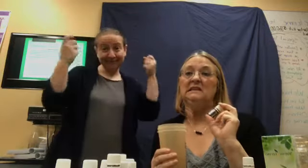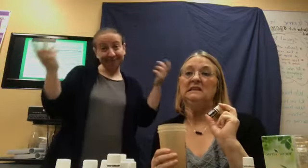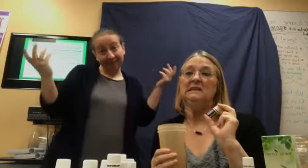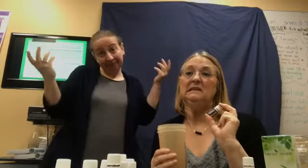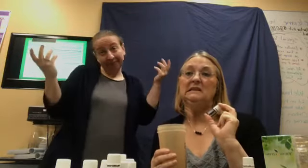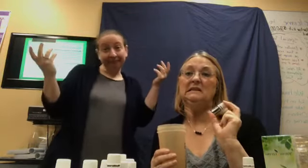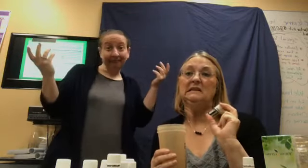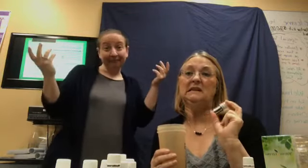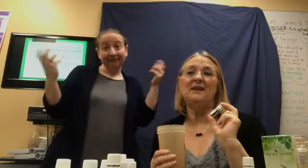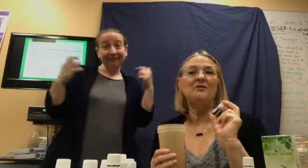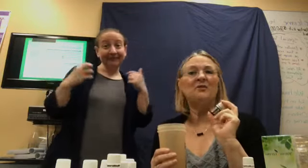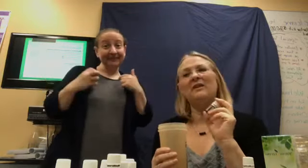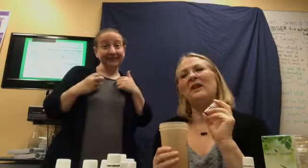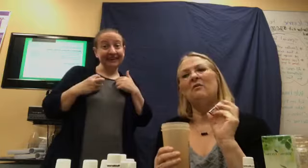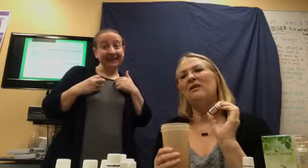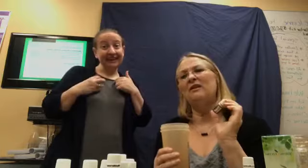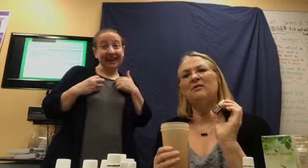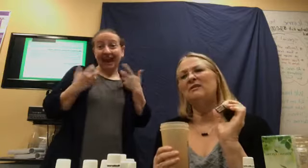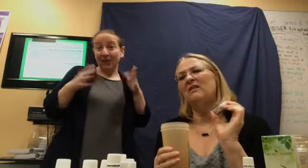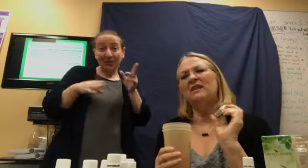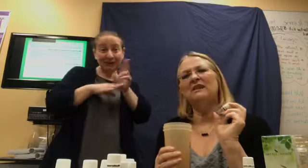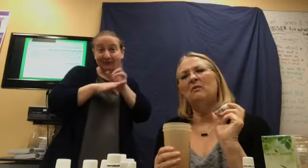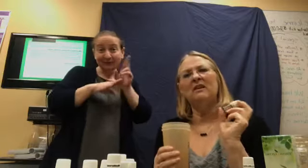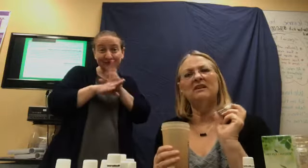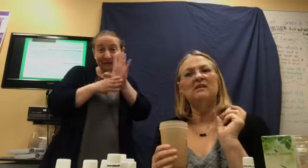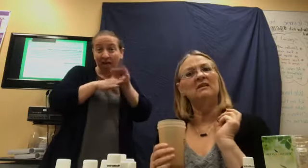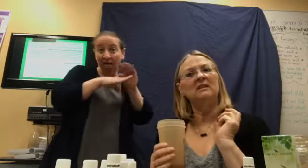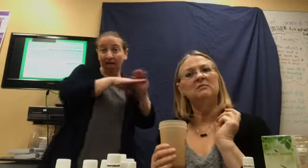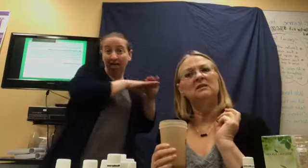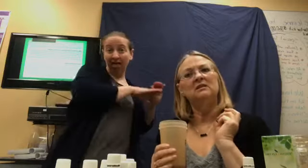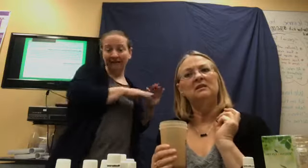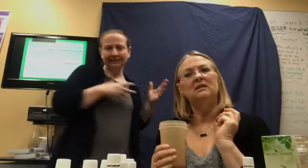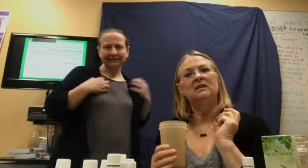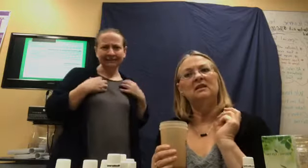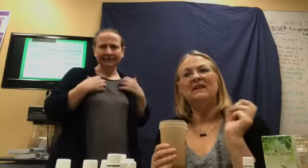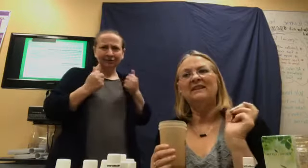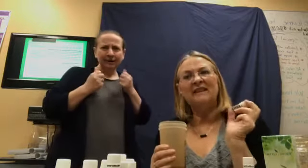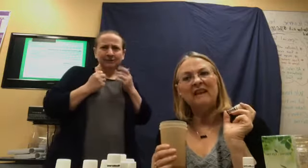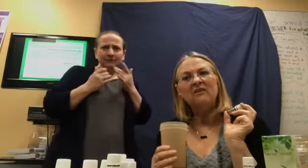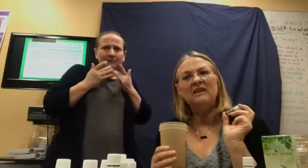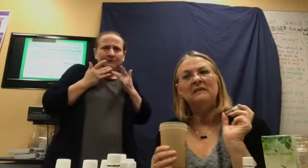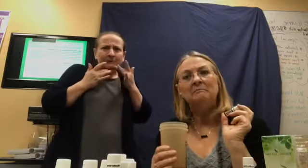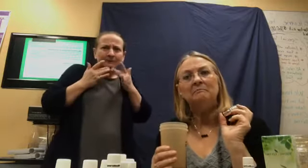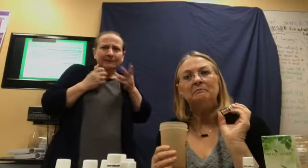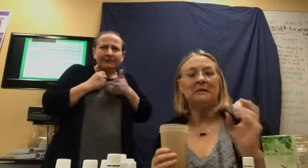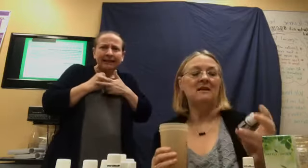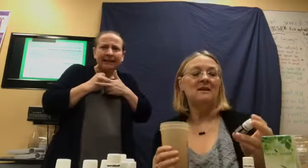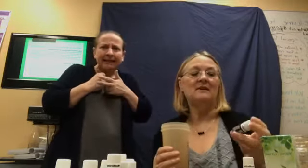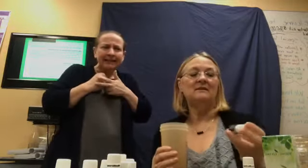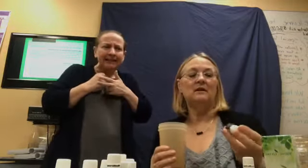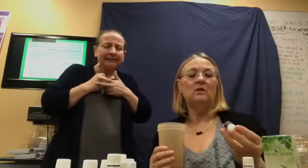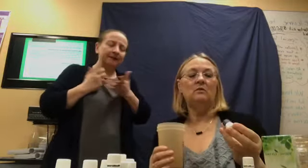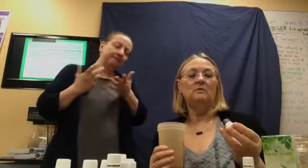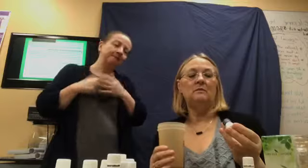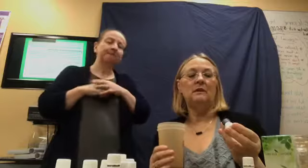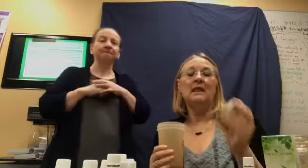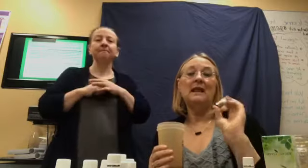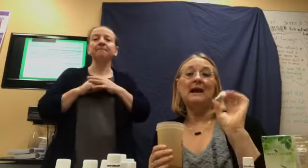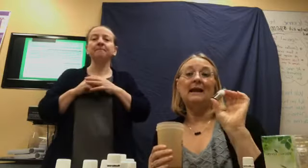eww. I don't know that I want to use all these at one time. I've to save some. So, I like